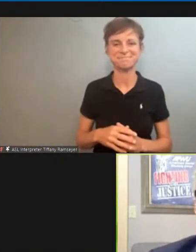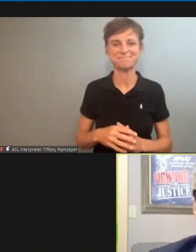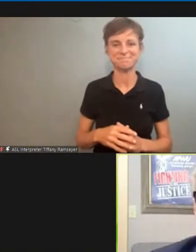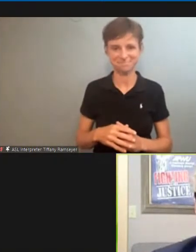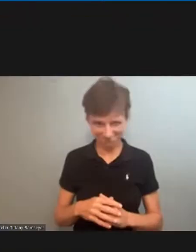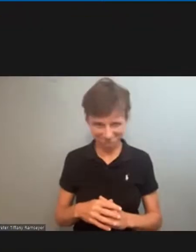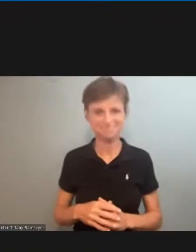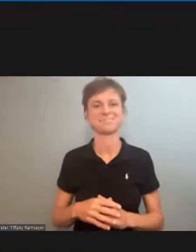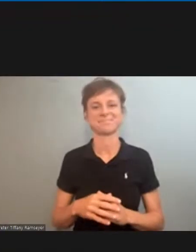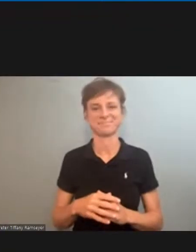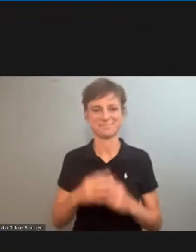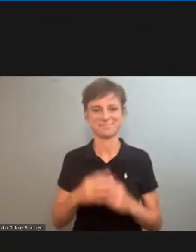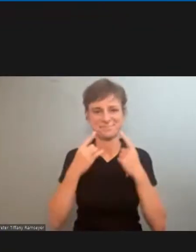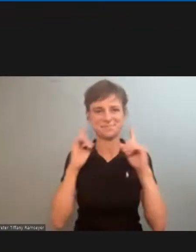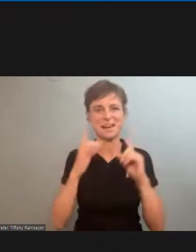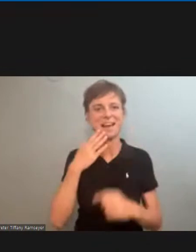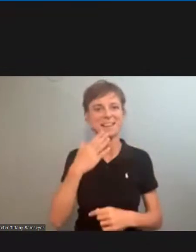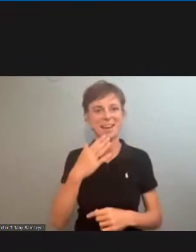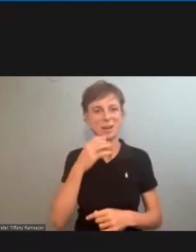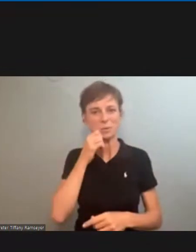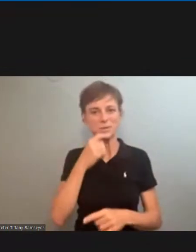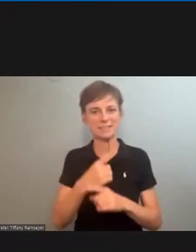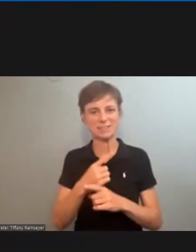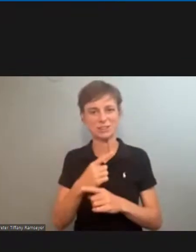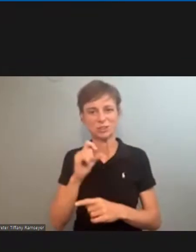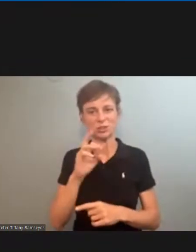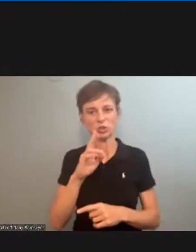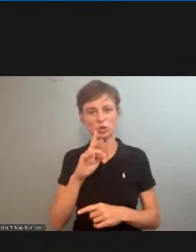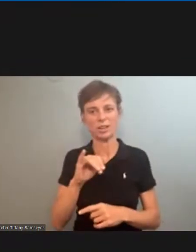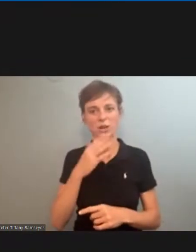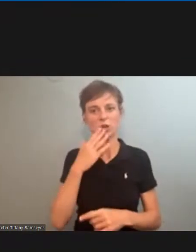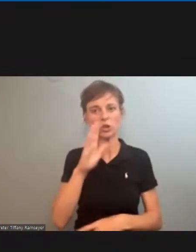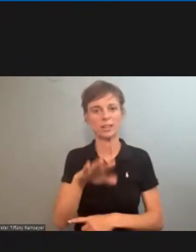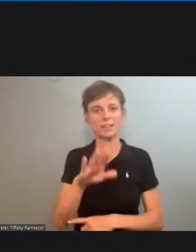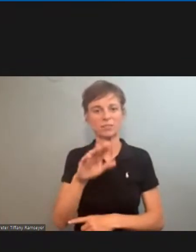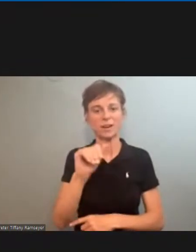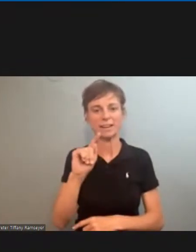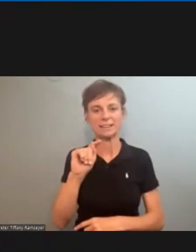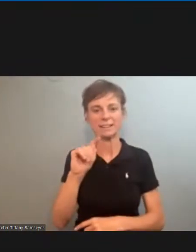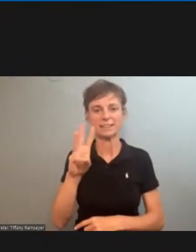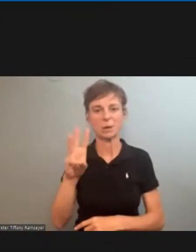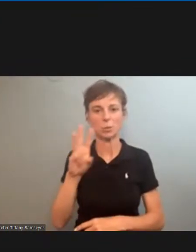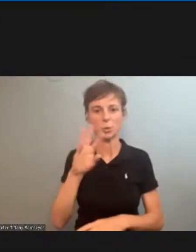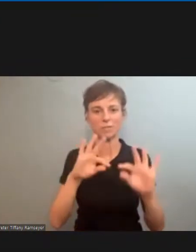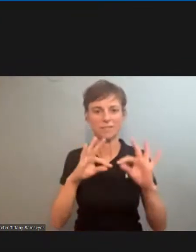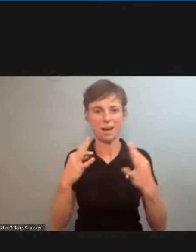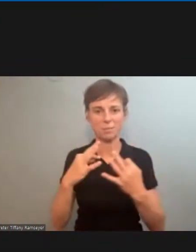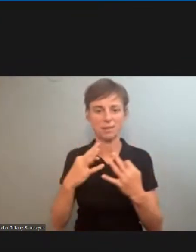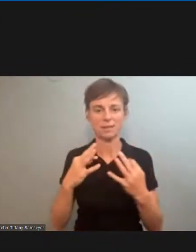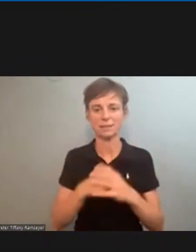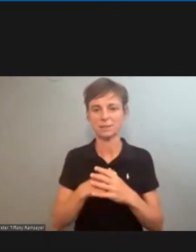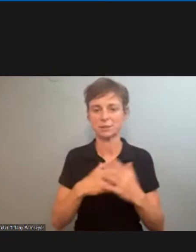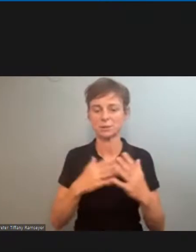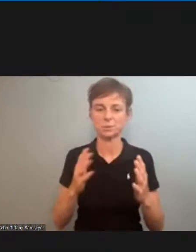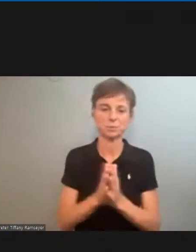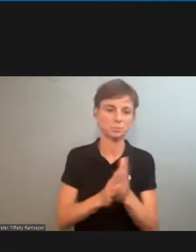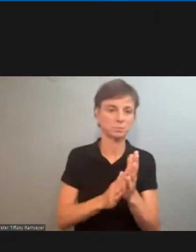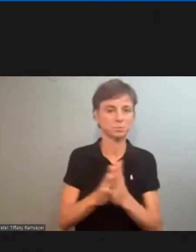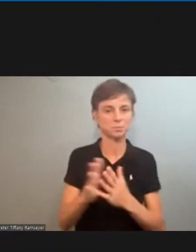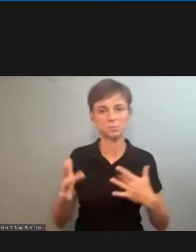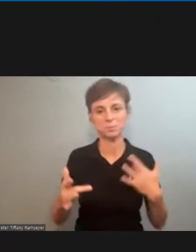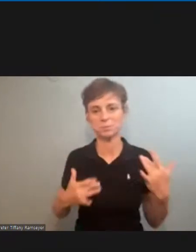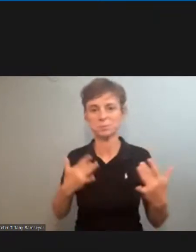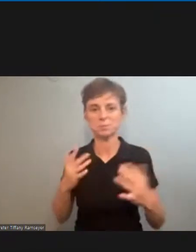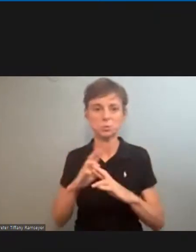there we go thanks sister seretti and uh good evening to apw family we're fired up and ready to go we